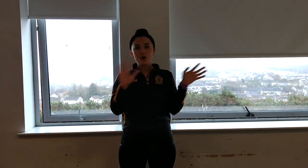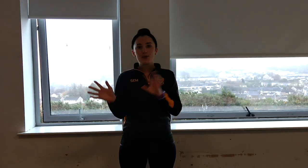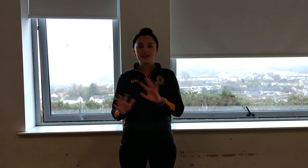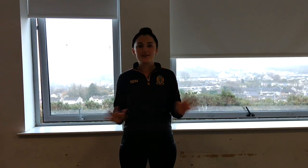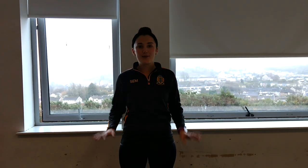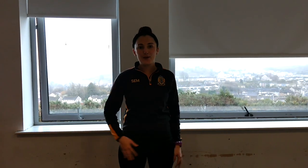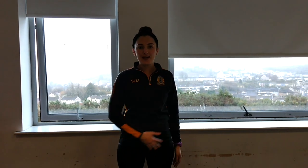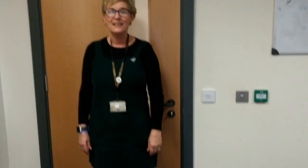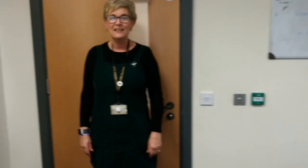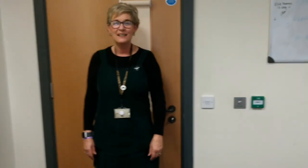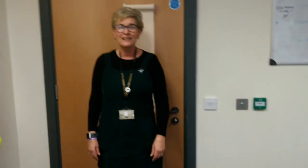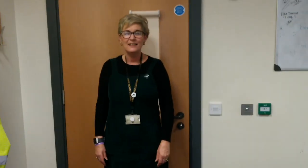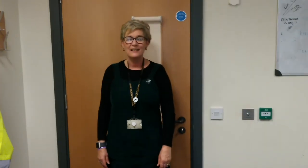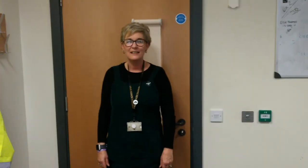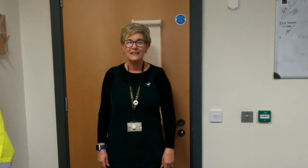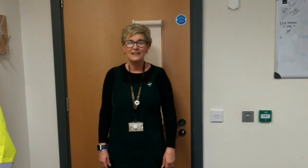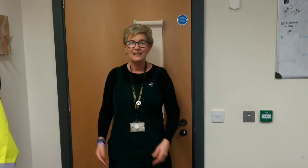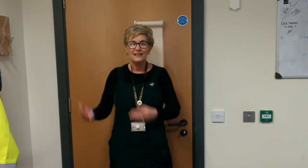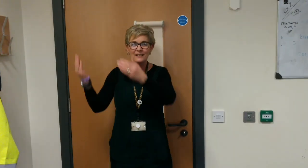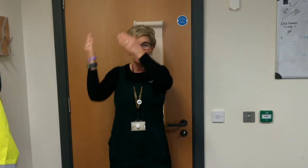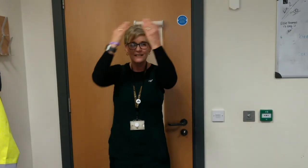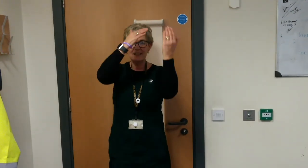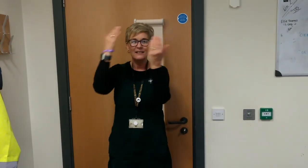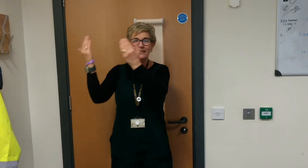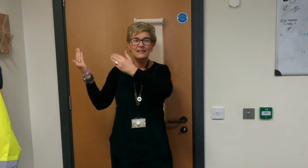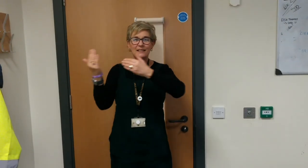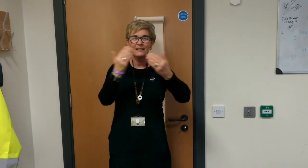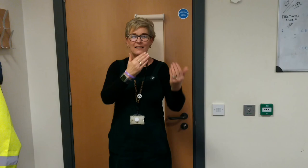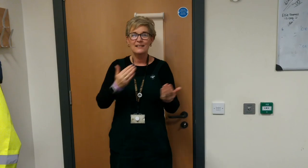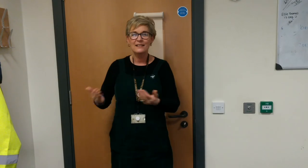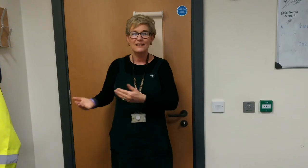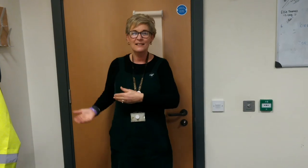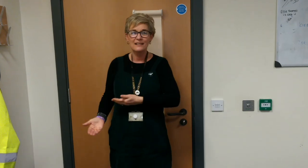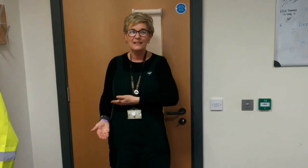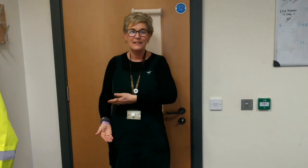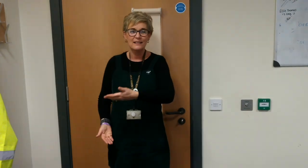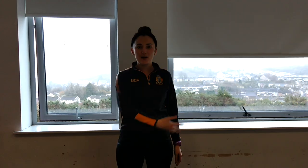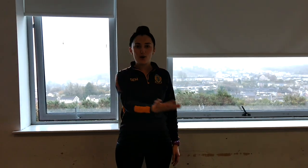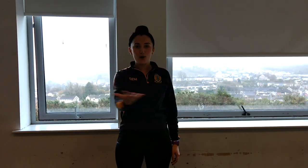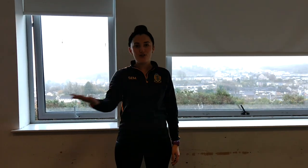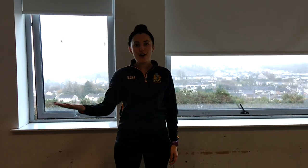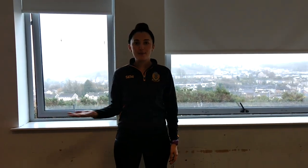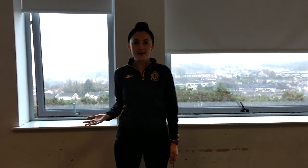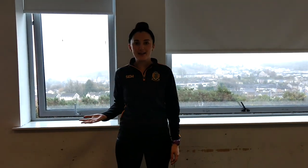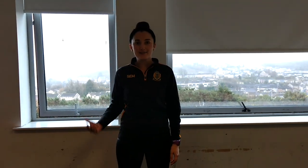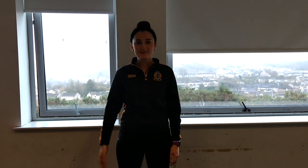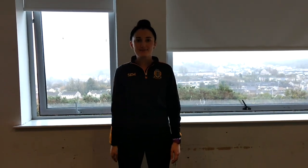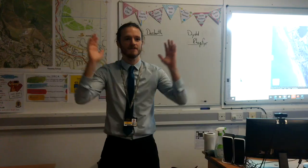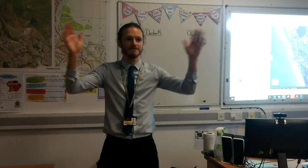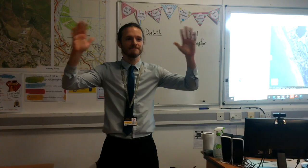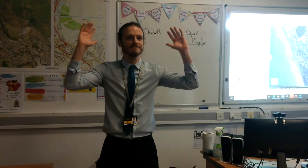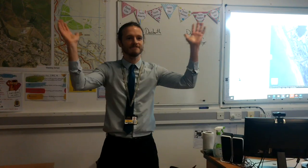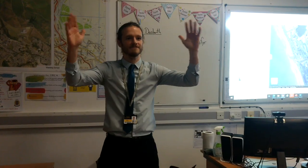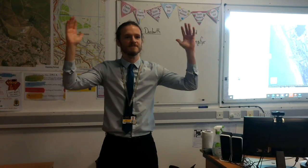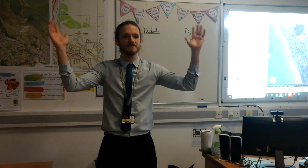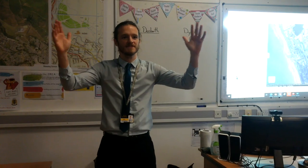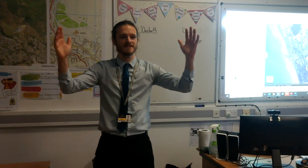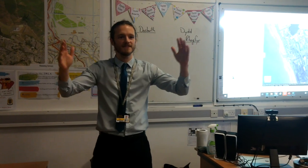We'll kiss my candlelight It's noise balling, all around me Children playing,